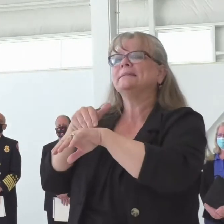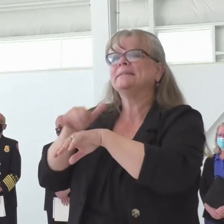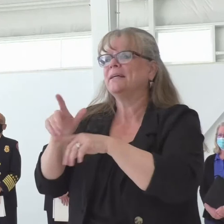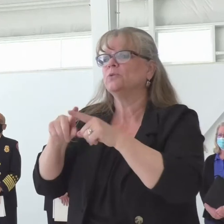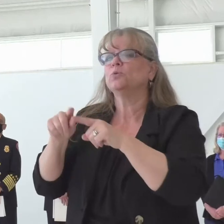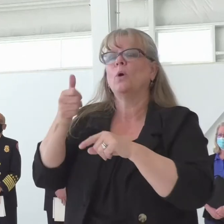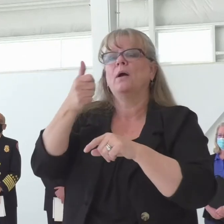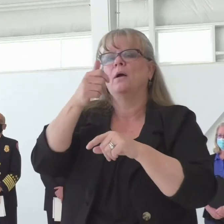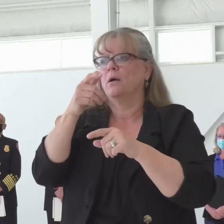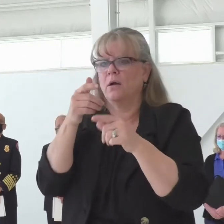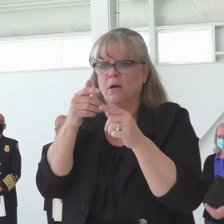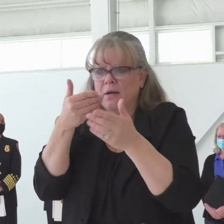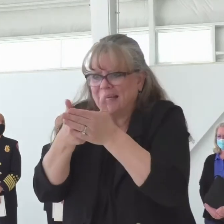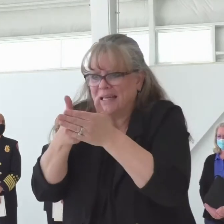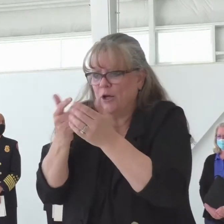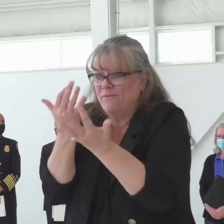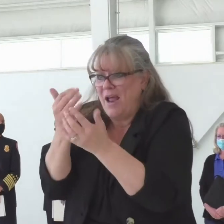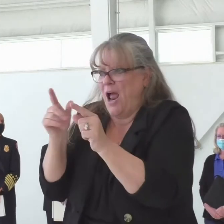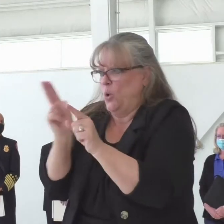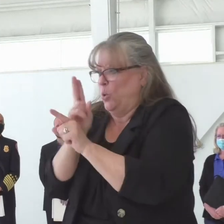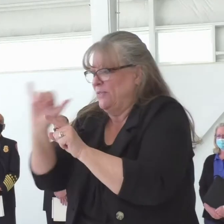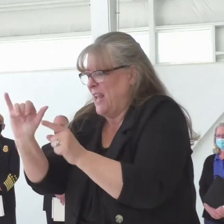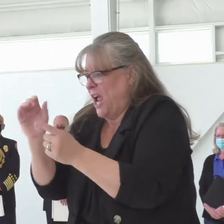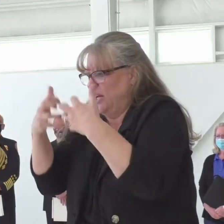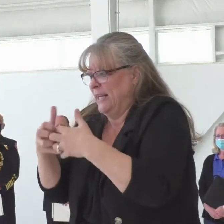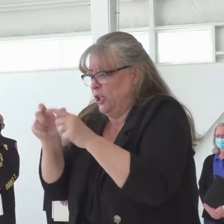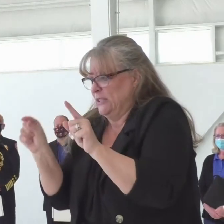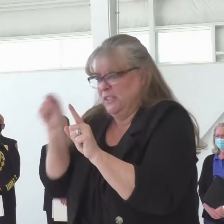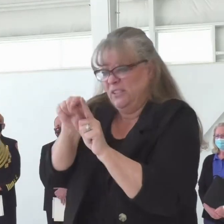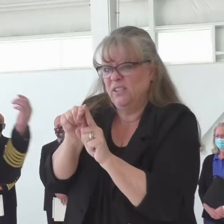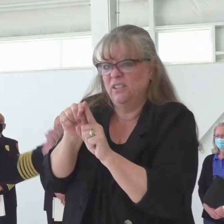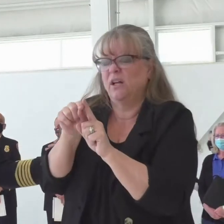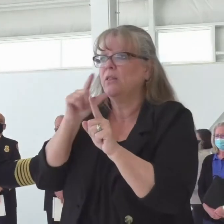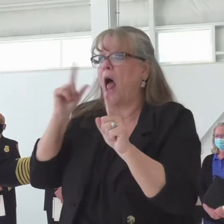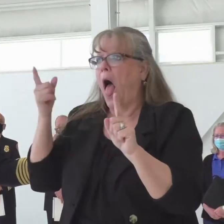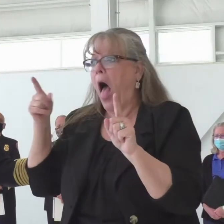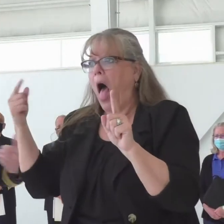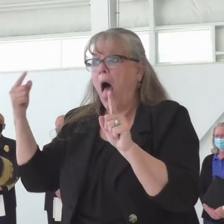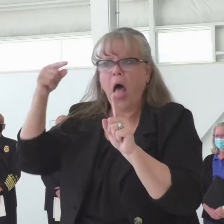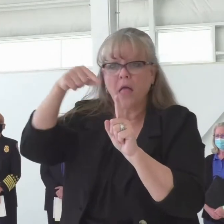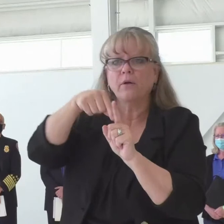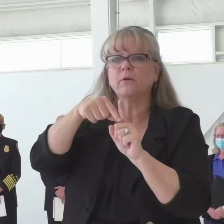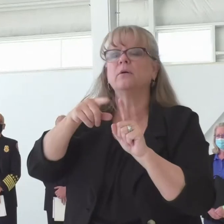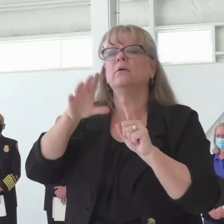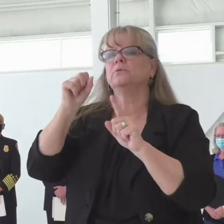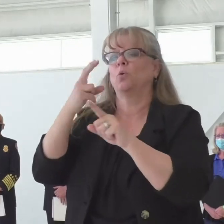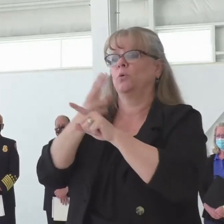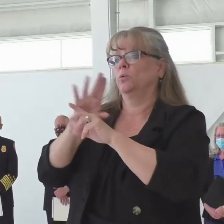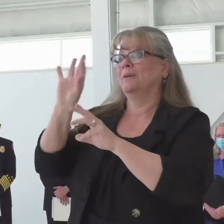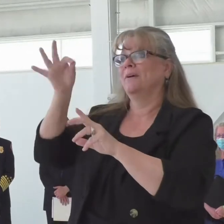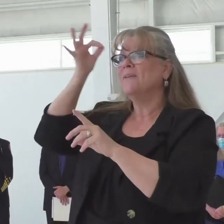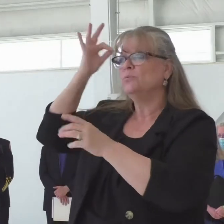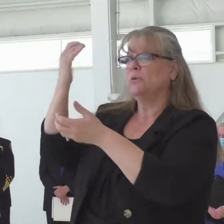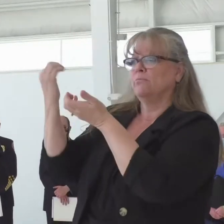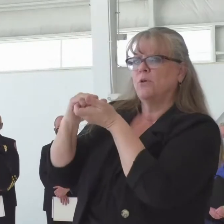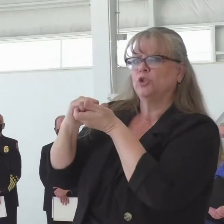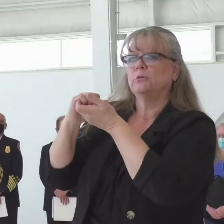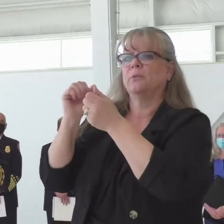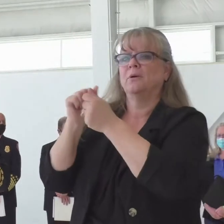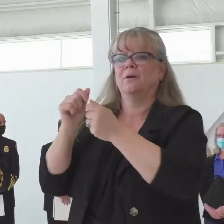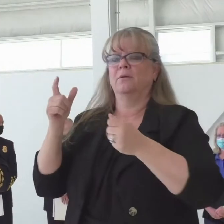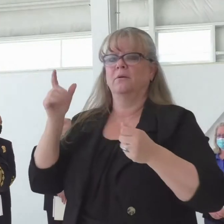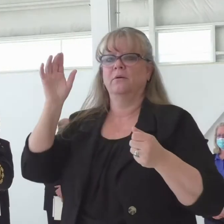and then we coordinate that with our federal partners. So, all of these assets, the federal assets and our assets, are used